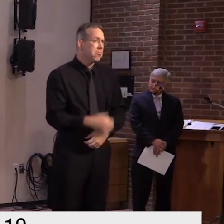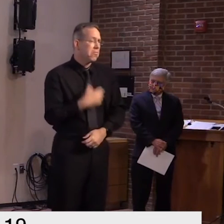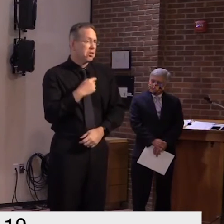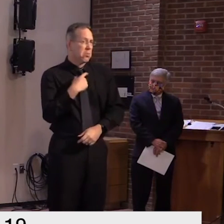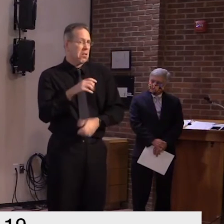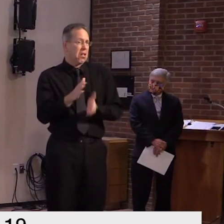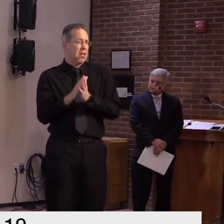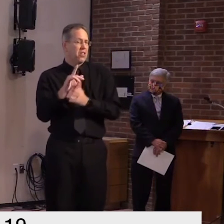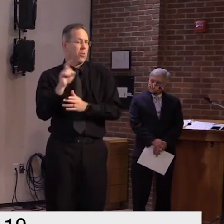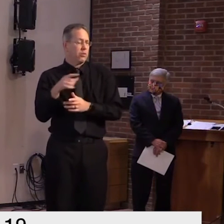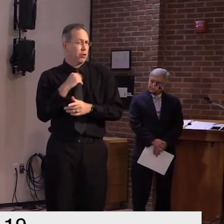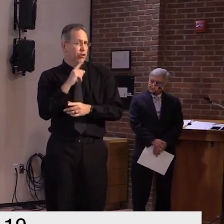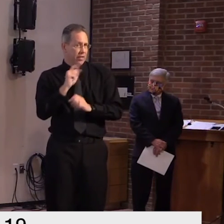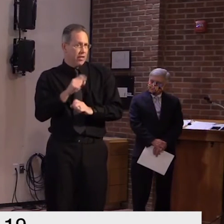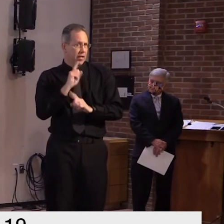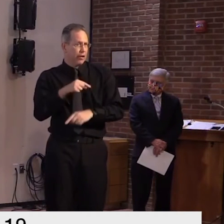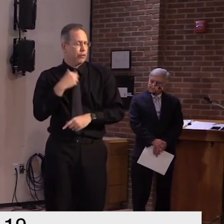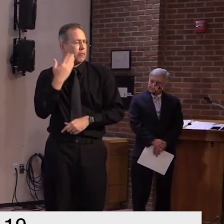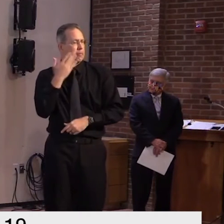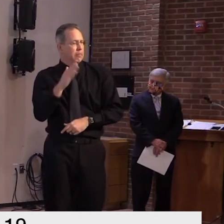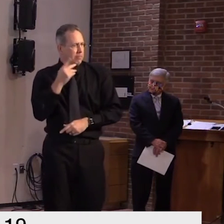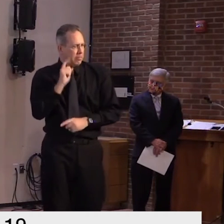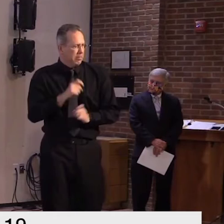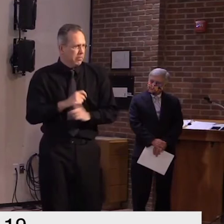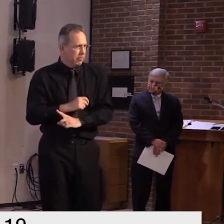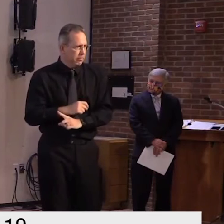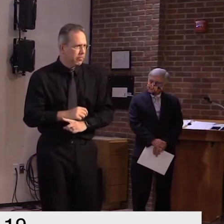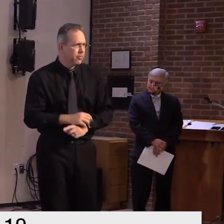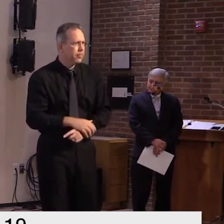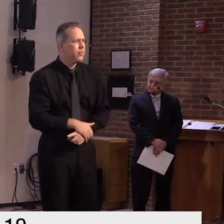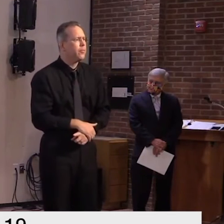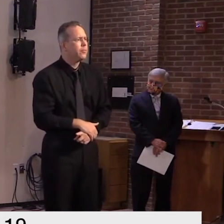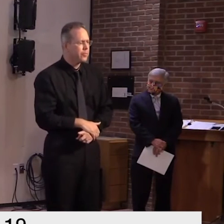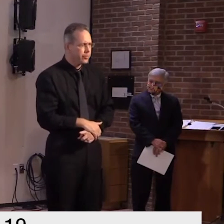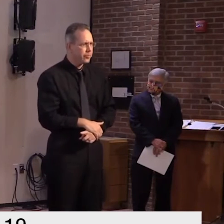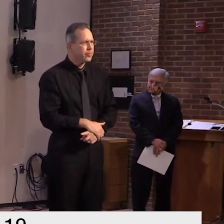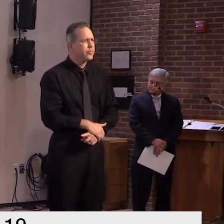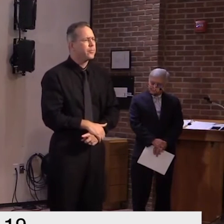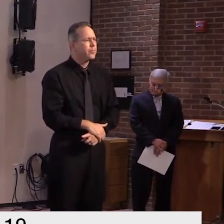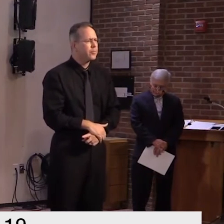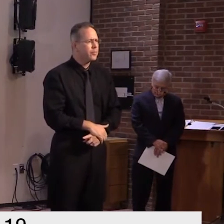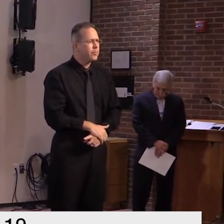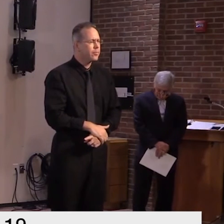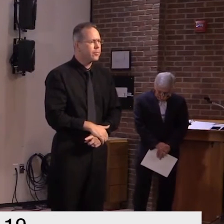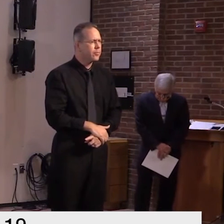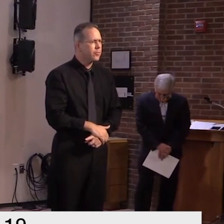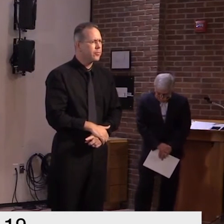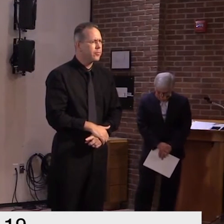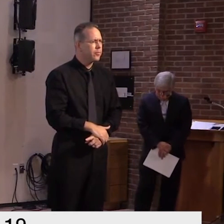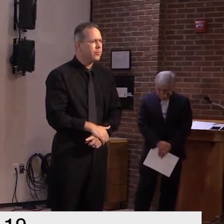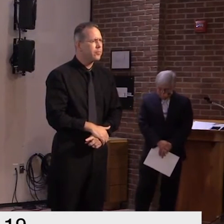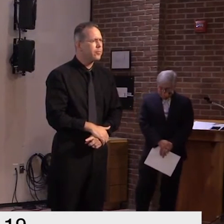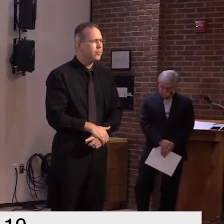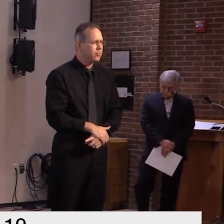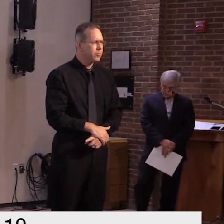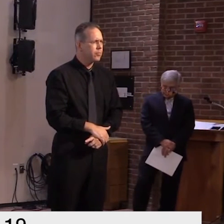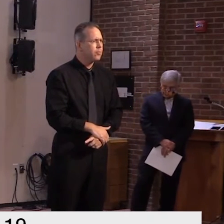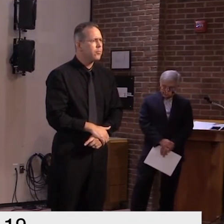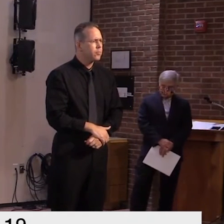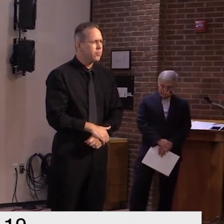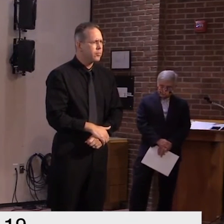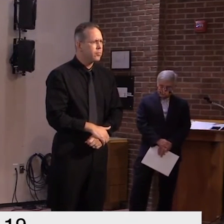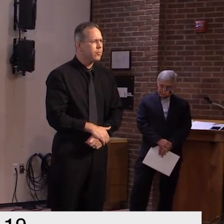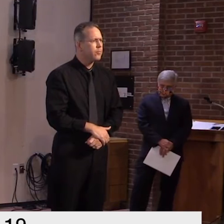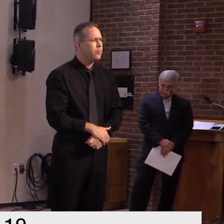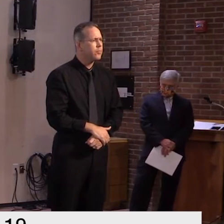good news here um is it the numbers are down you know this is about the virus itself not the not the